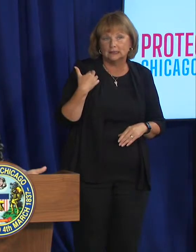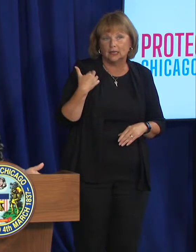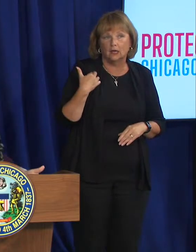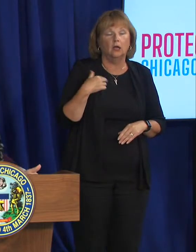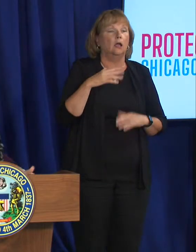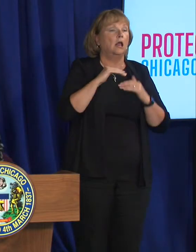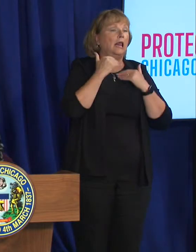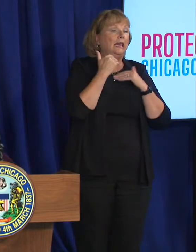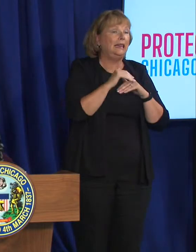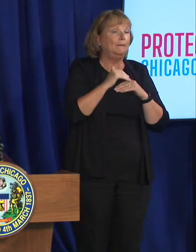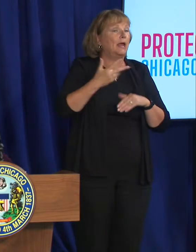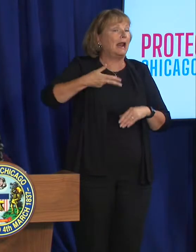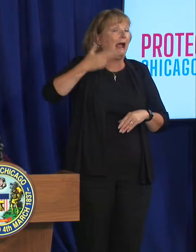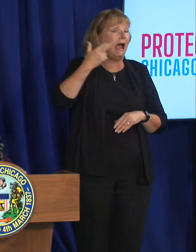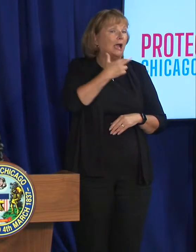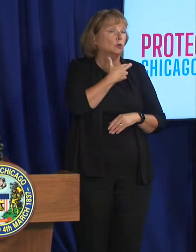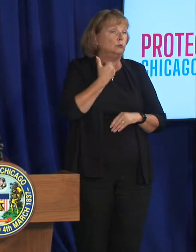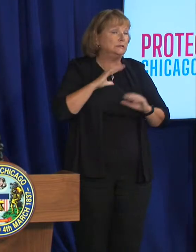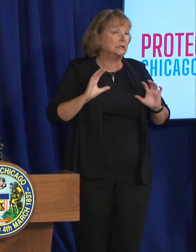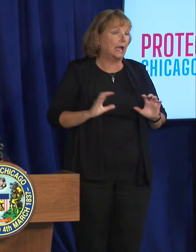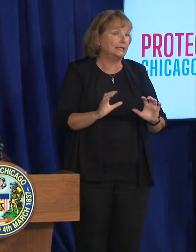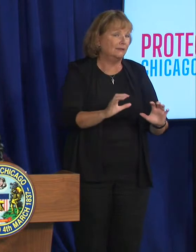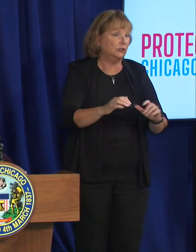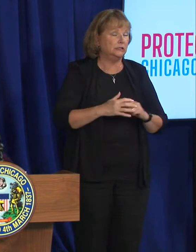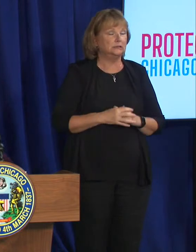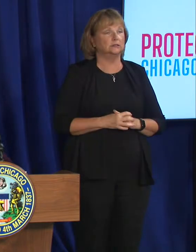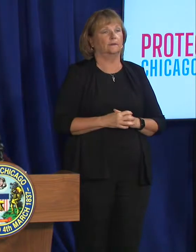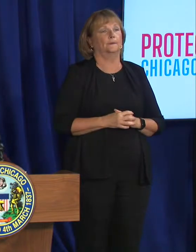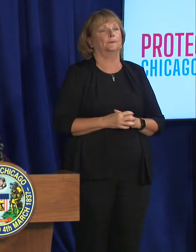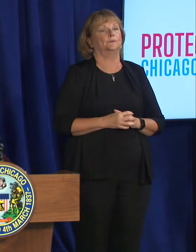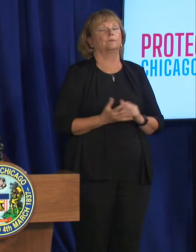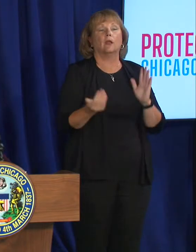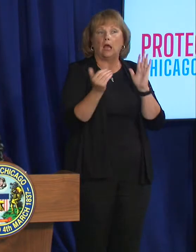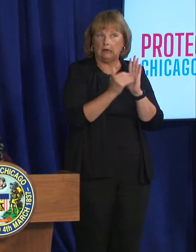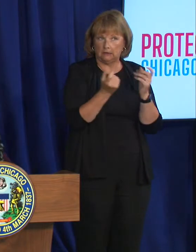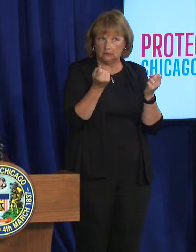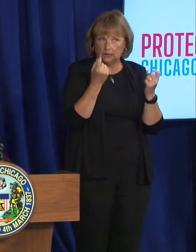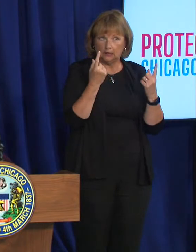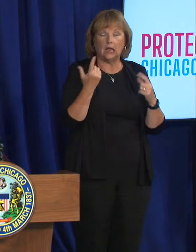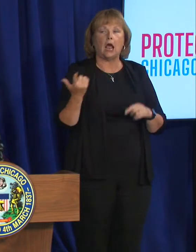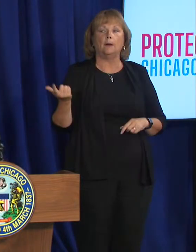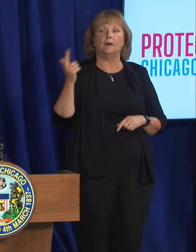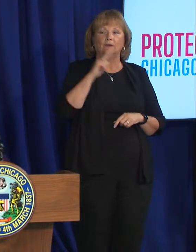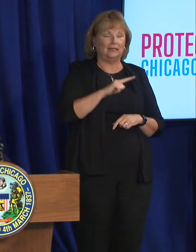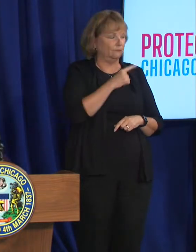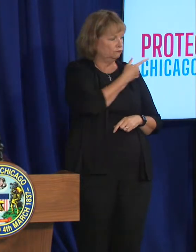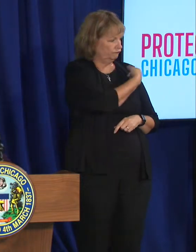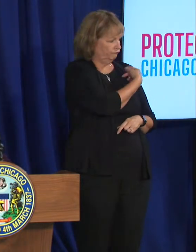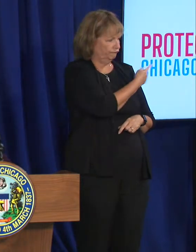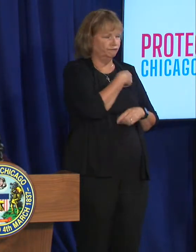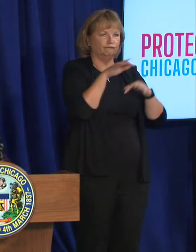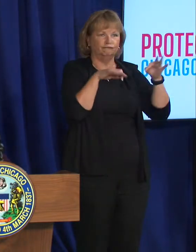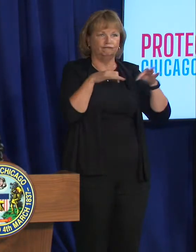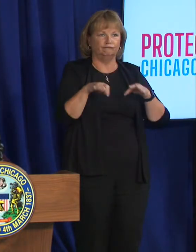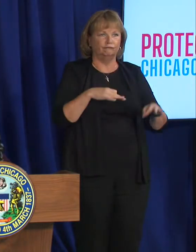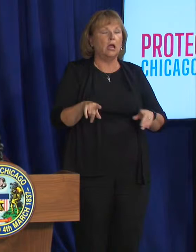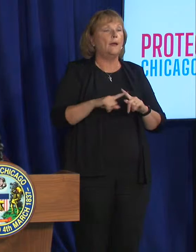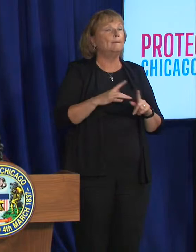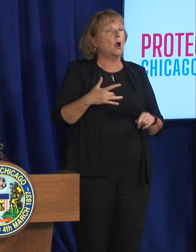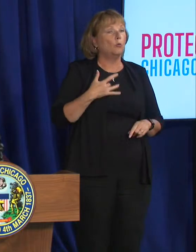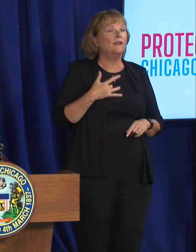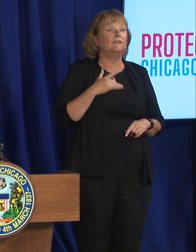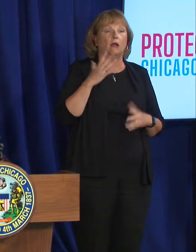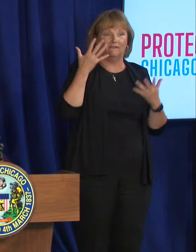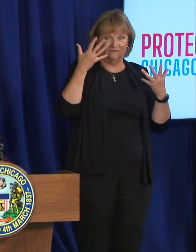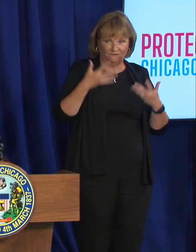of limiting some of the higher risk activities. Again, I'm going to turn it over to partners, but we imagine folks will